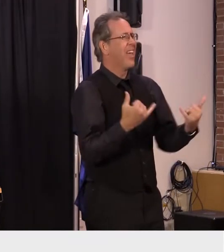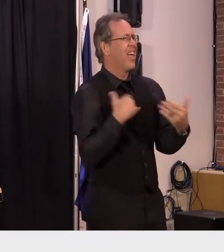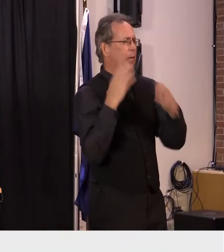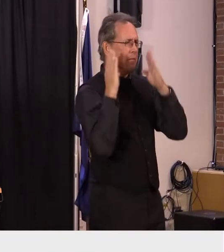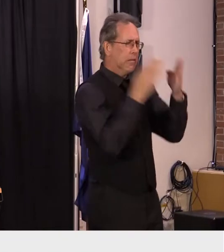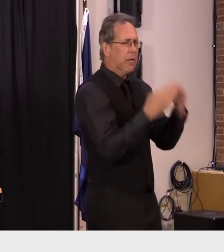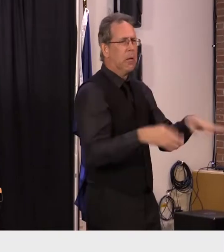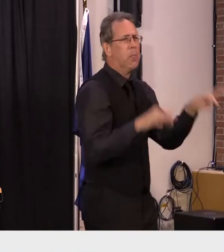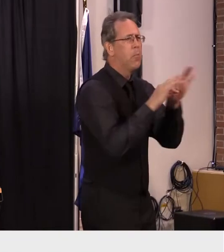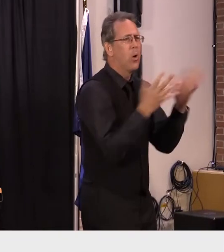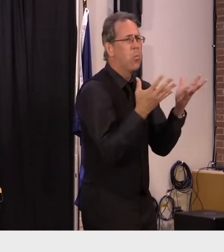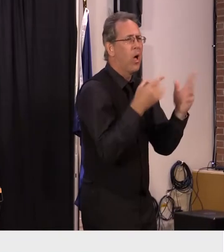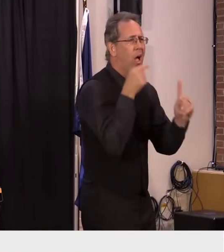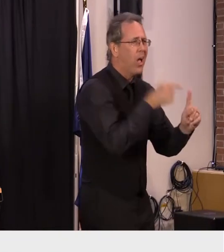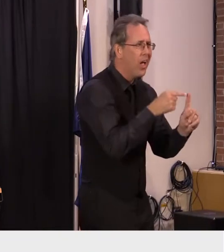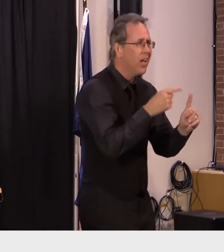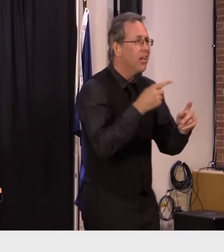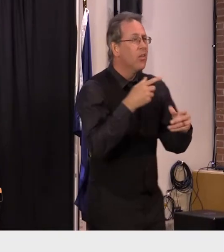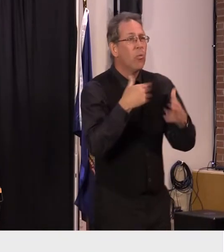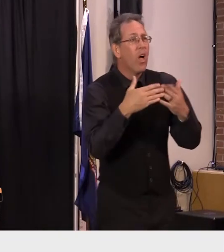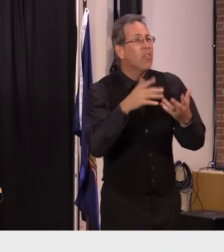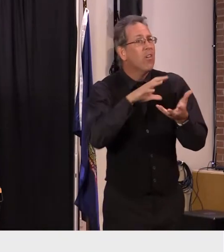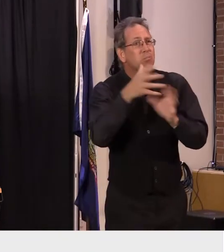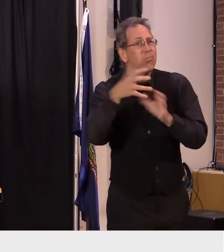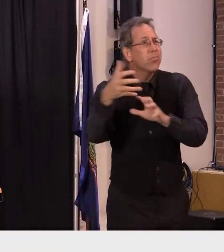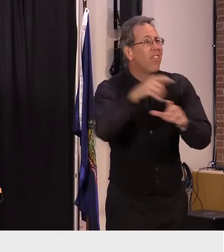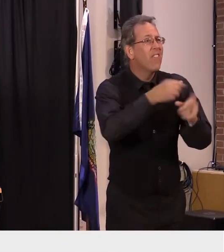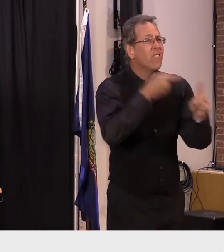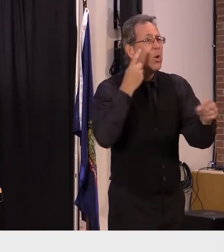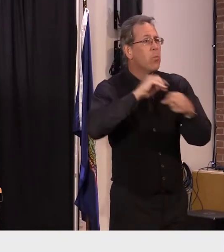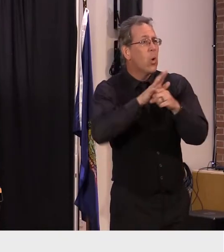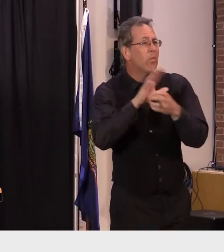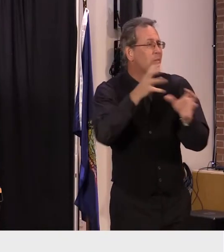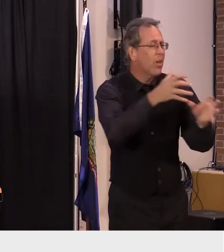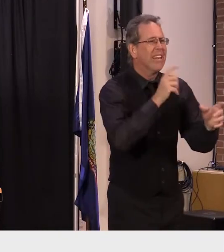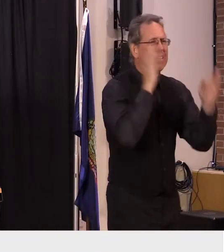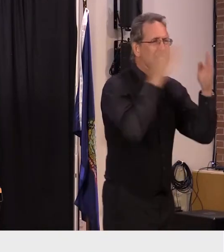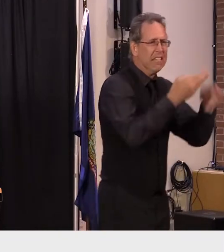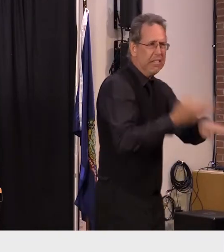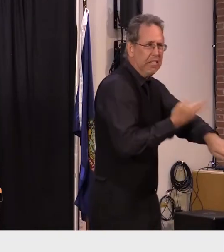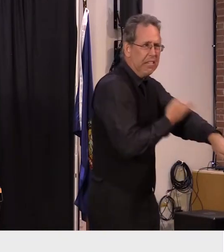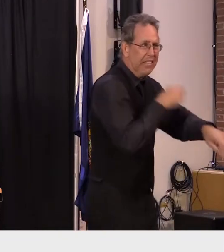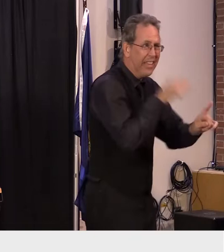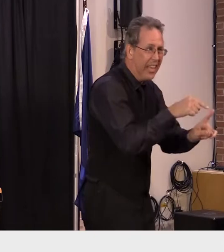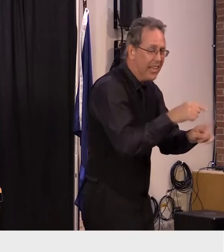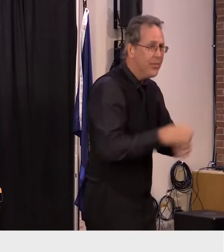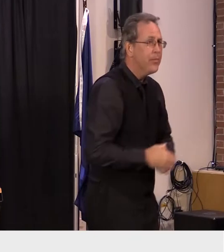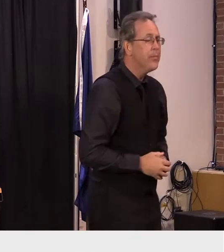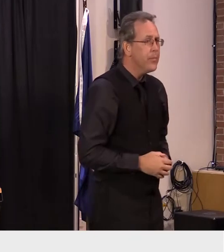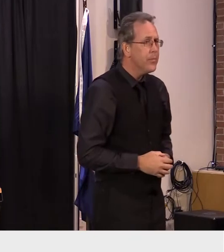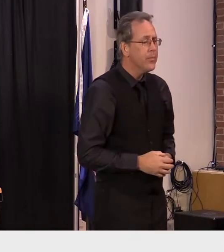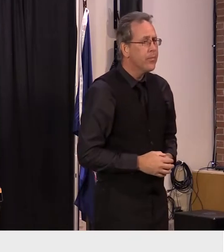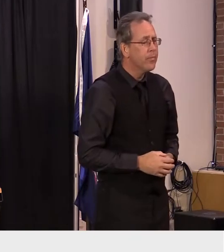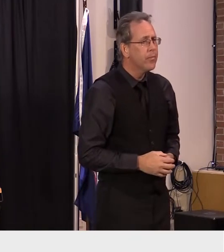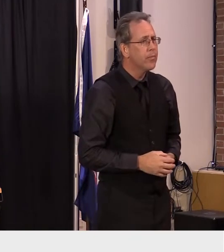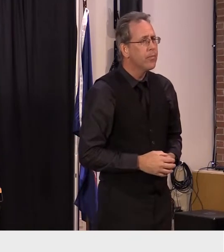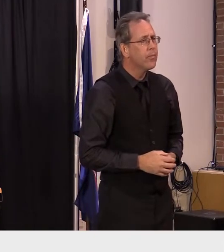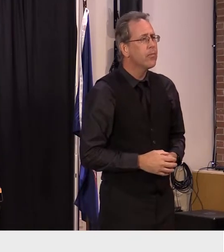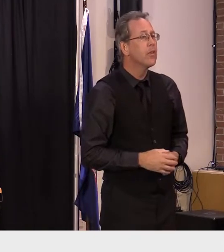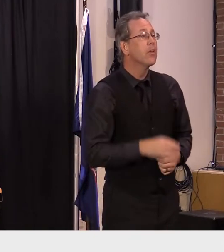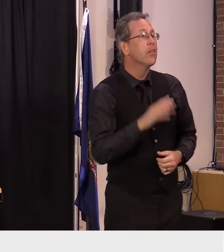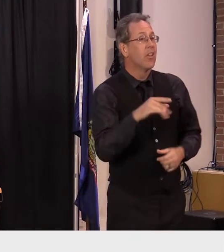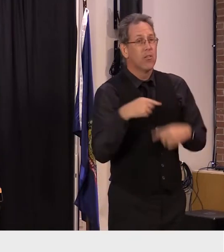harms resulting from some of the mitigation measures we put in place before we had all these tools this includes